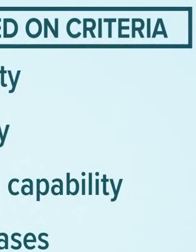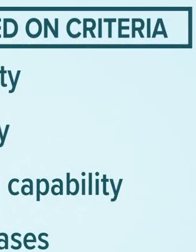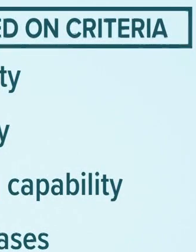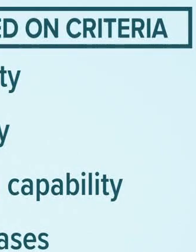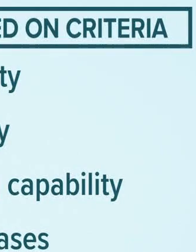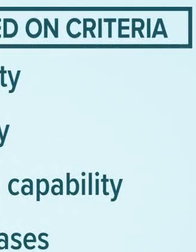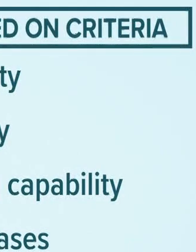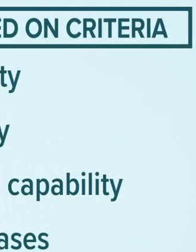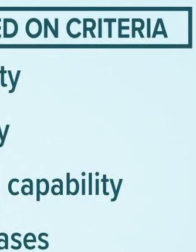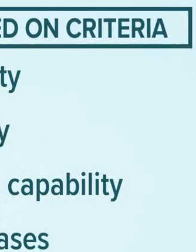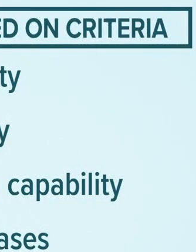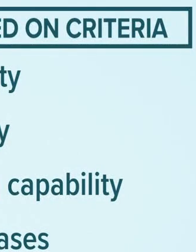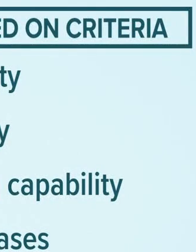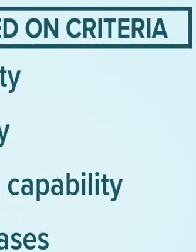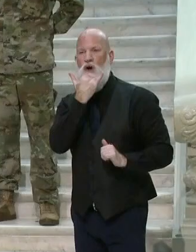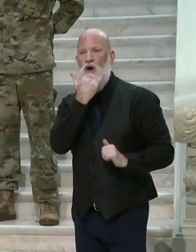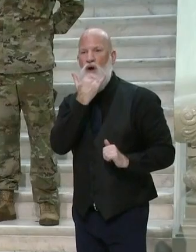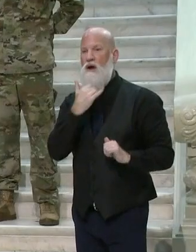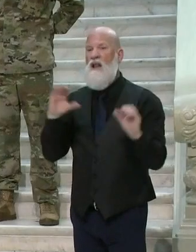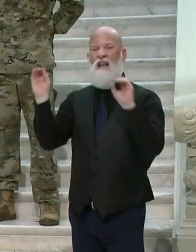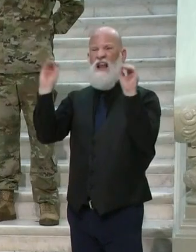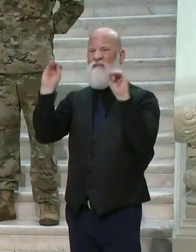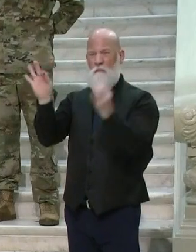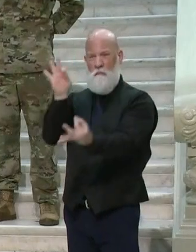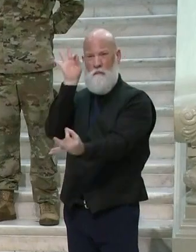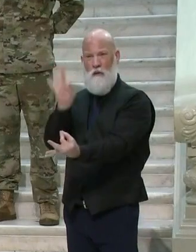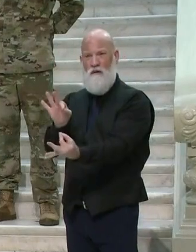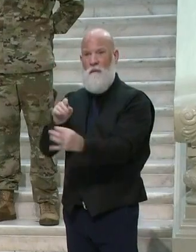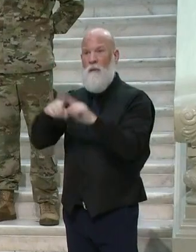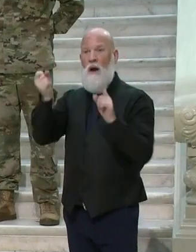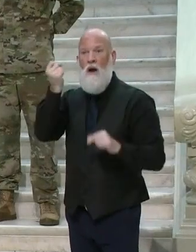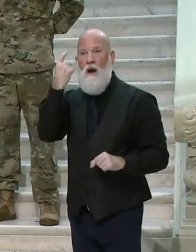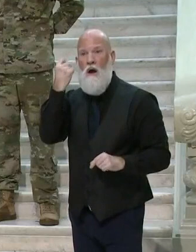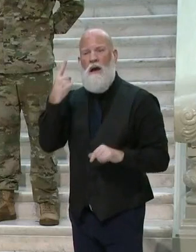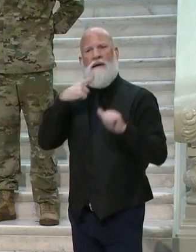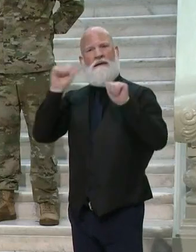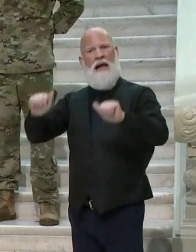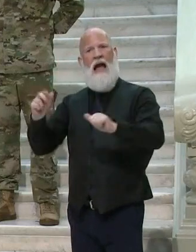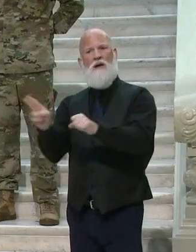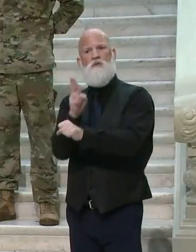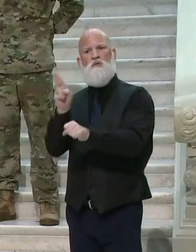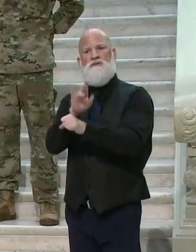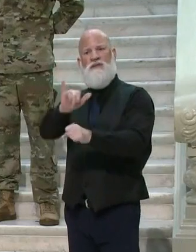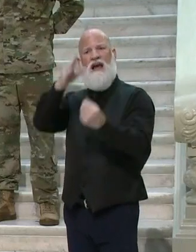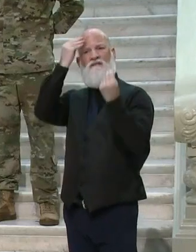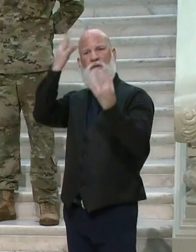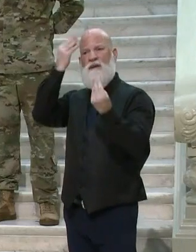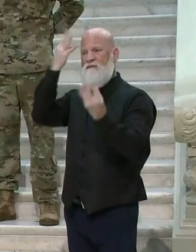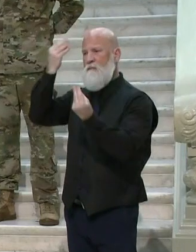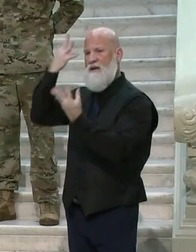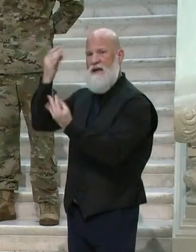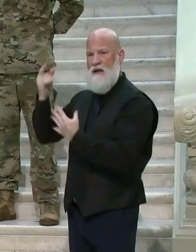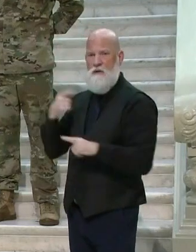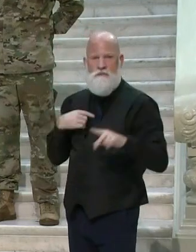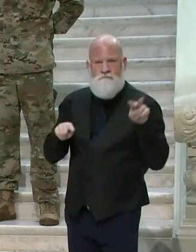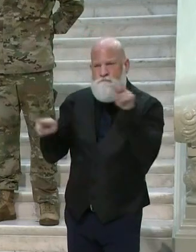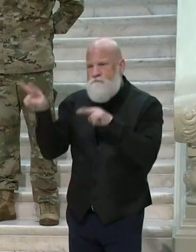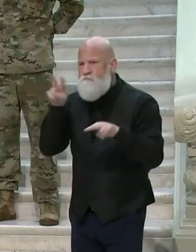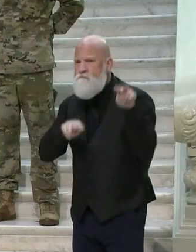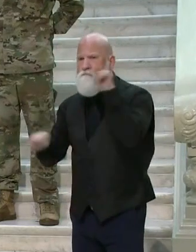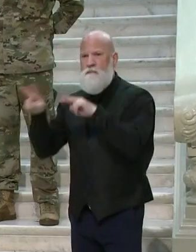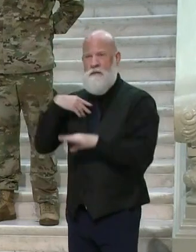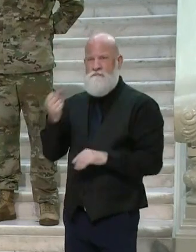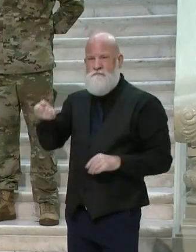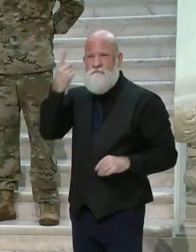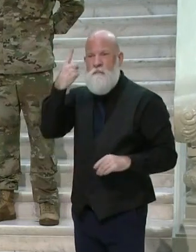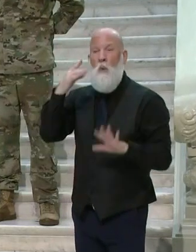soon. You know, whenever you take a step, your model changes. It's like you almost get